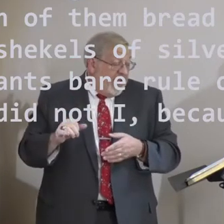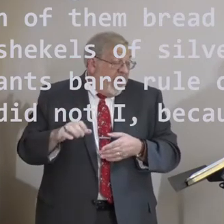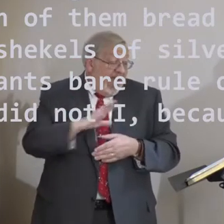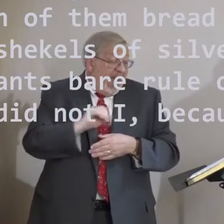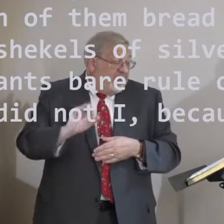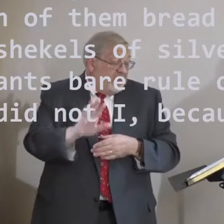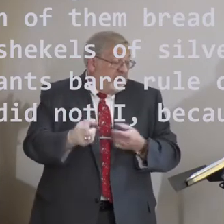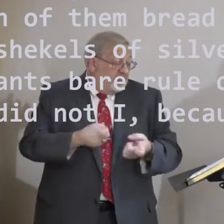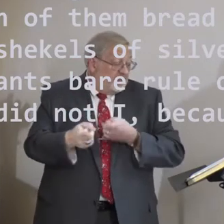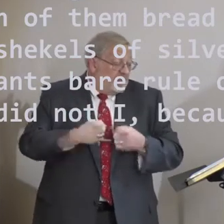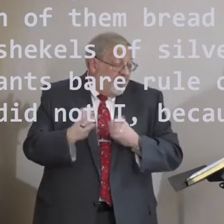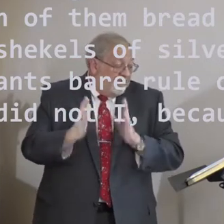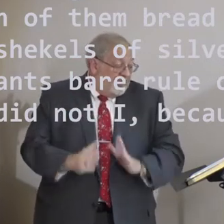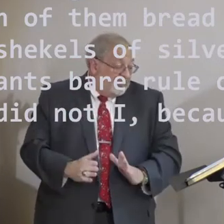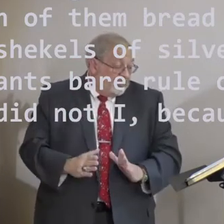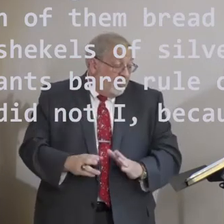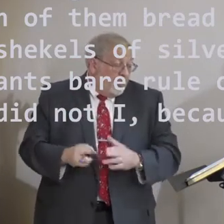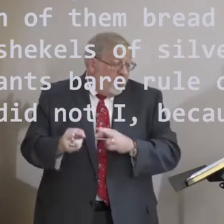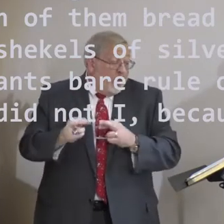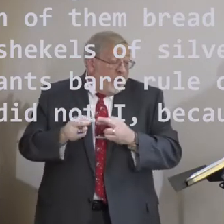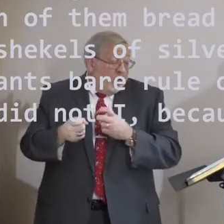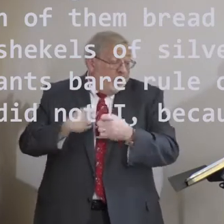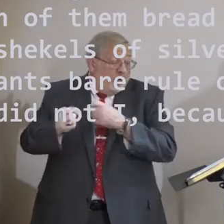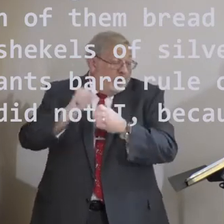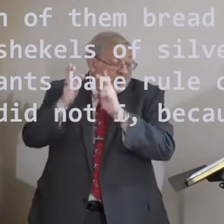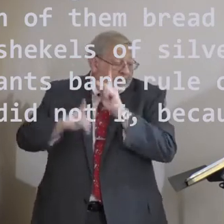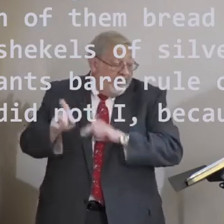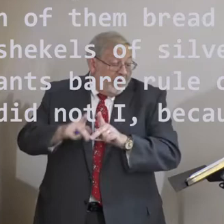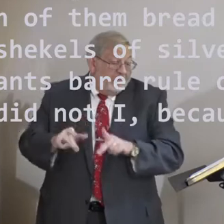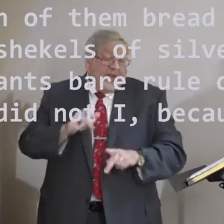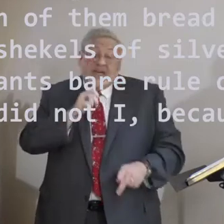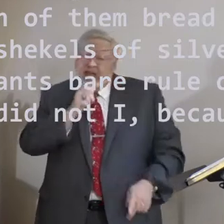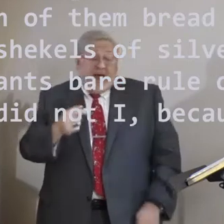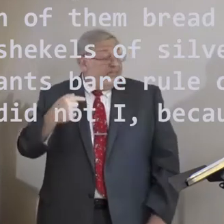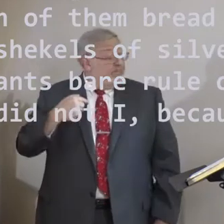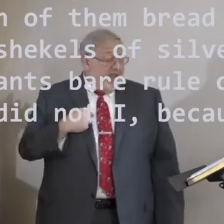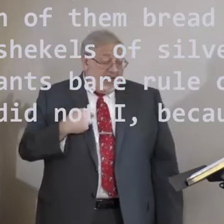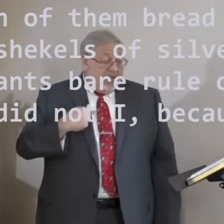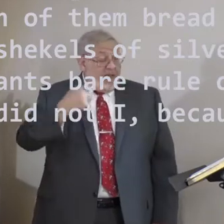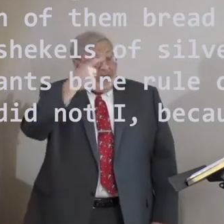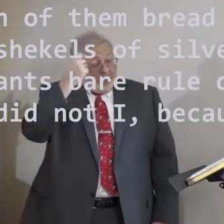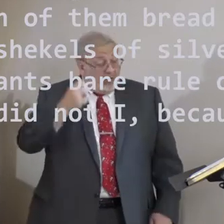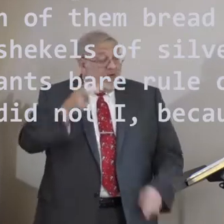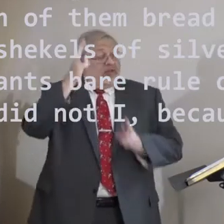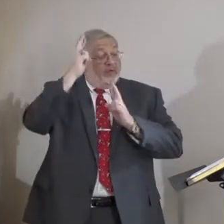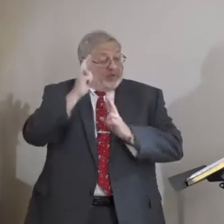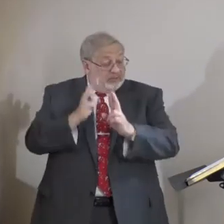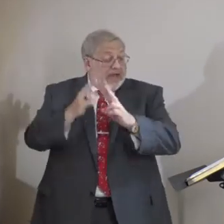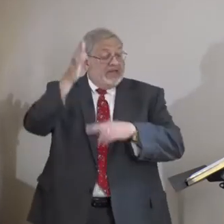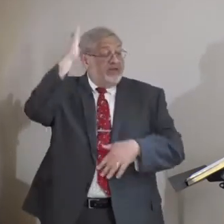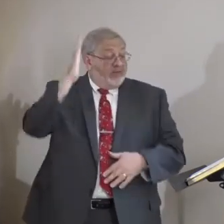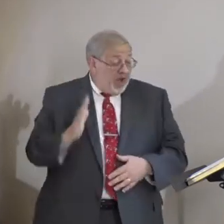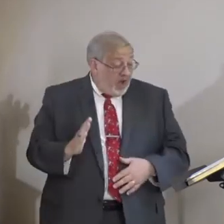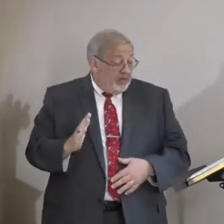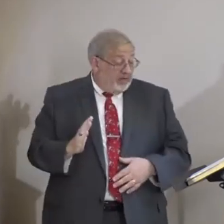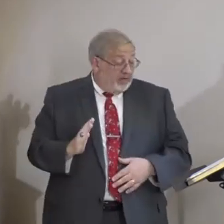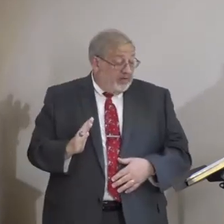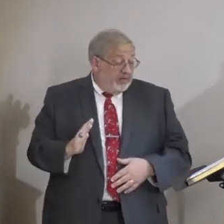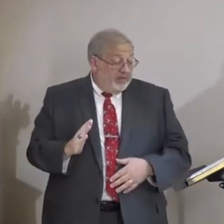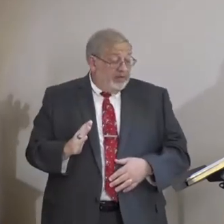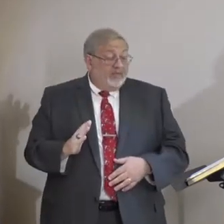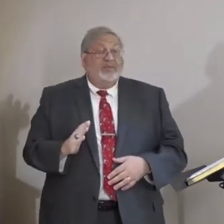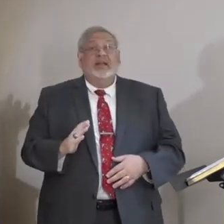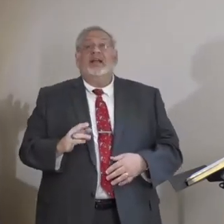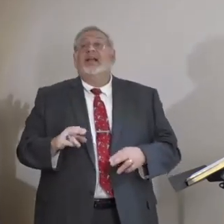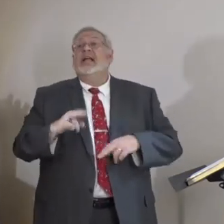servants bear rule over the people. But so did not I because of the fear of God. You know, Nehemiah